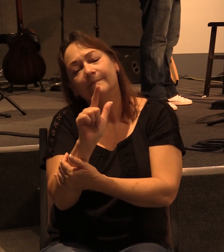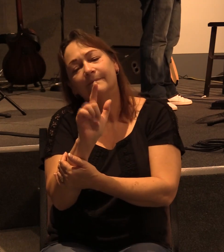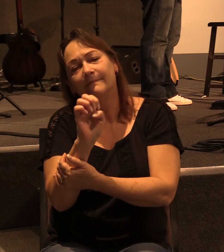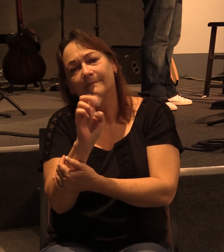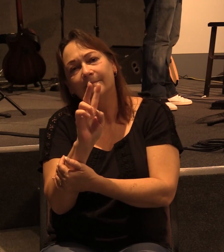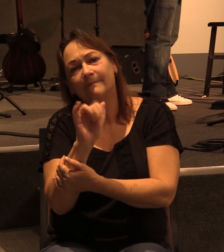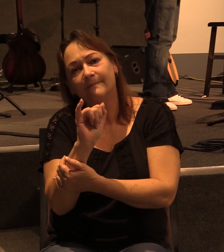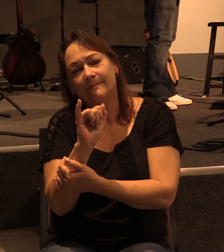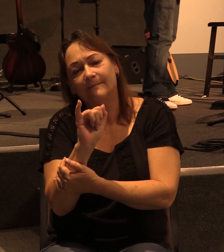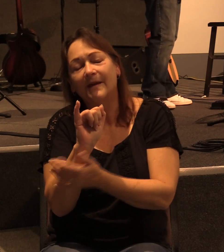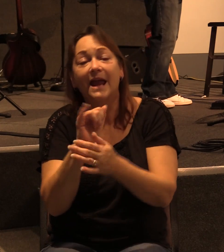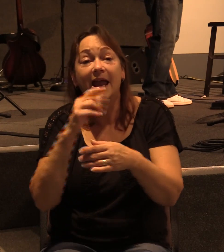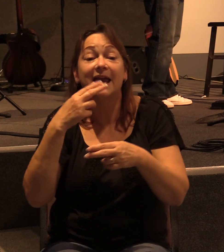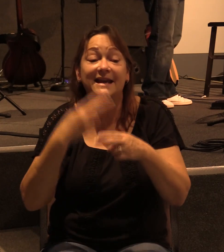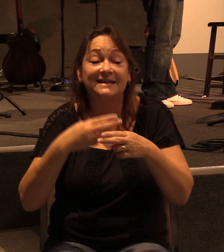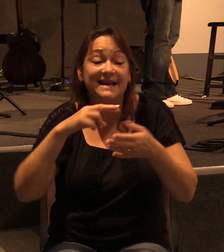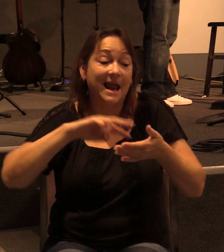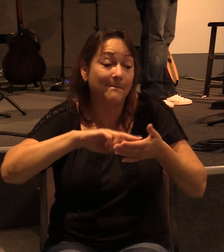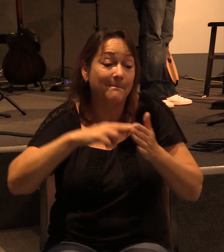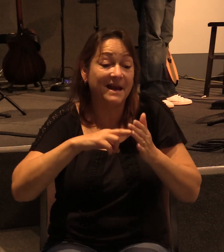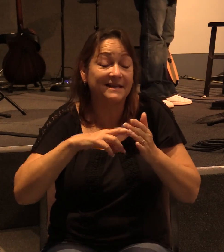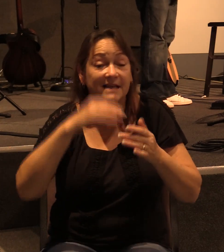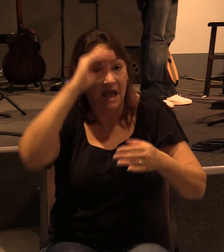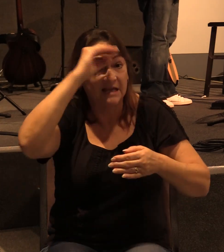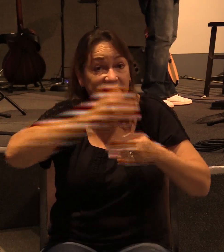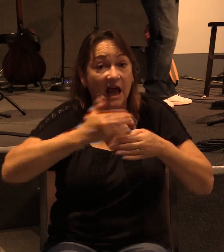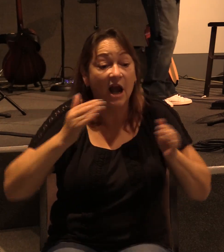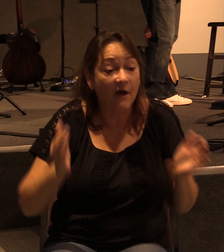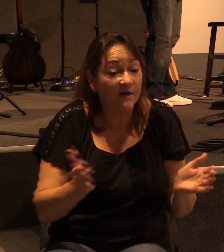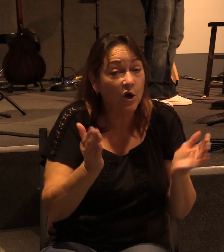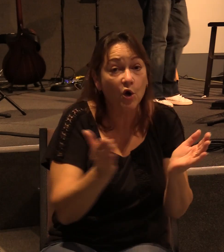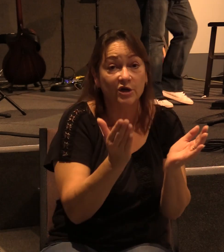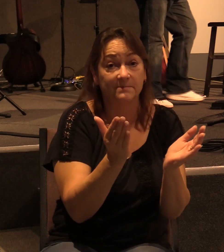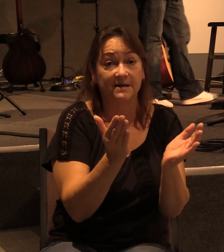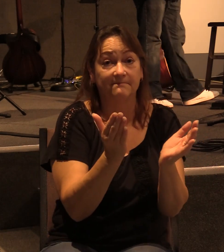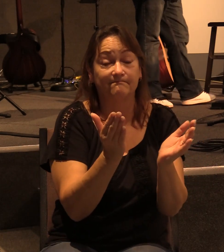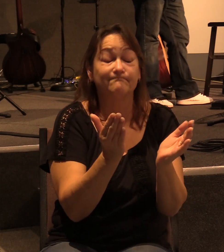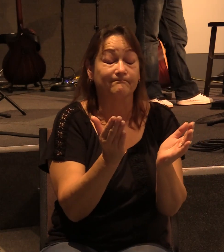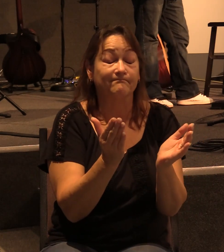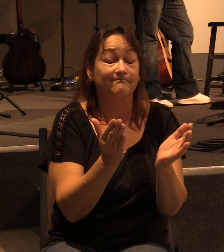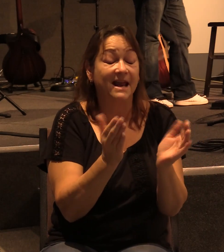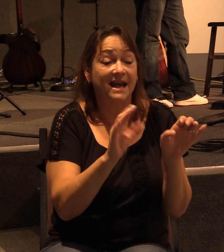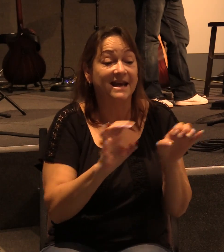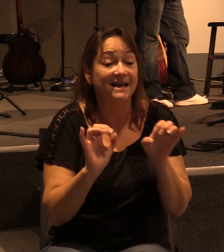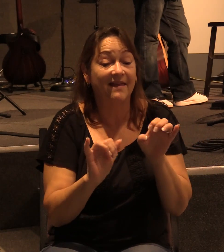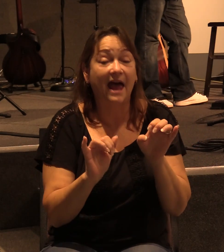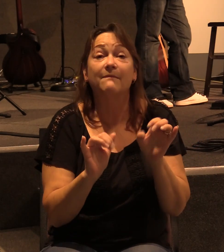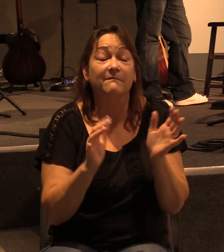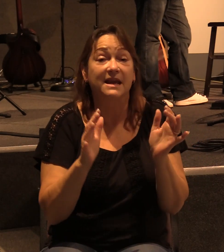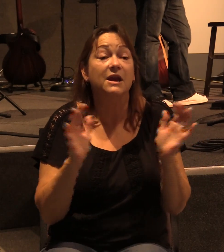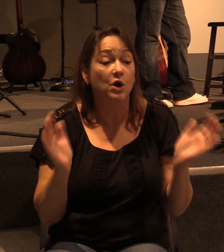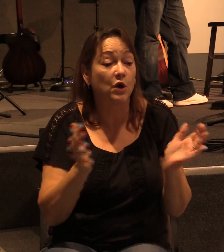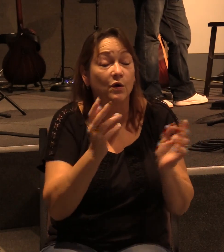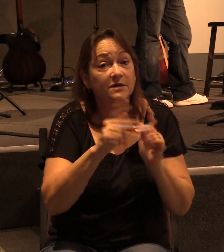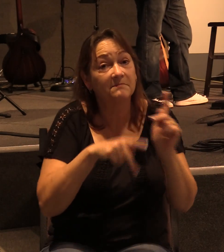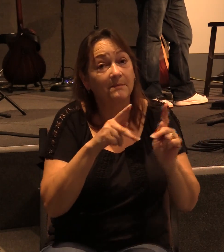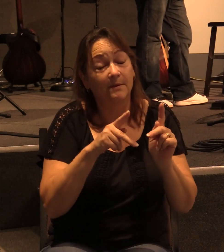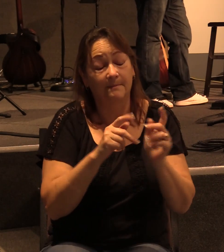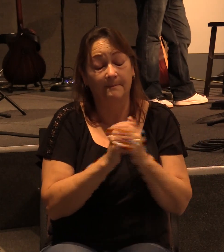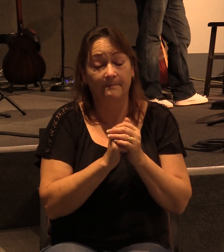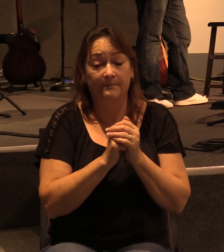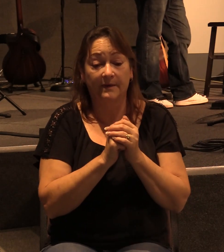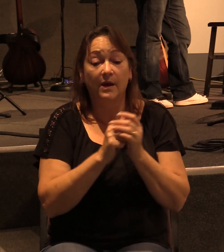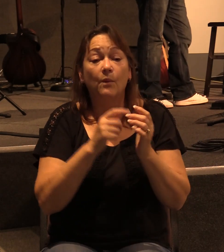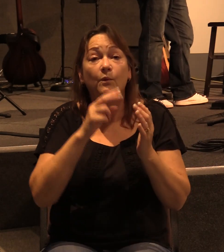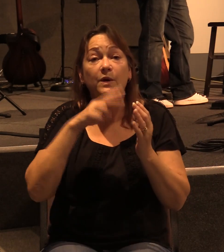That's what Barnabas was. He was an encourager. We always need Barnabases. Actually,